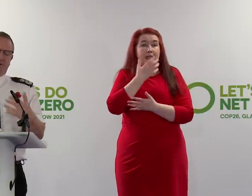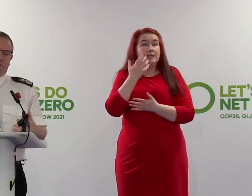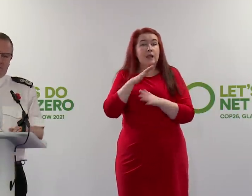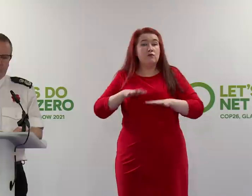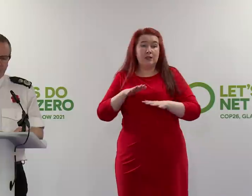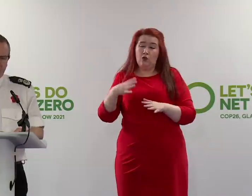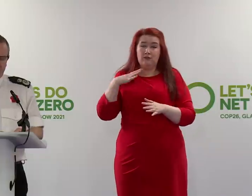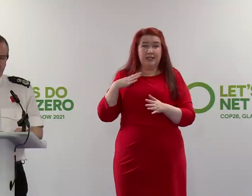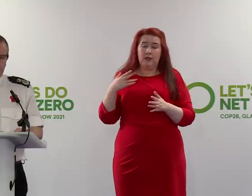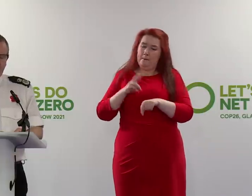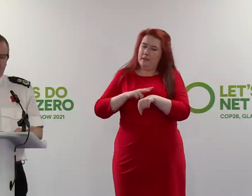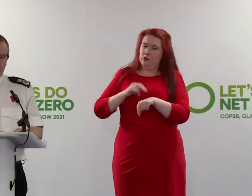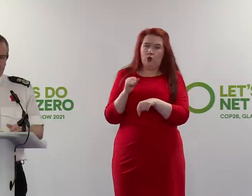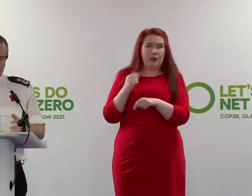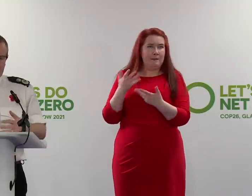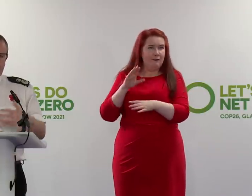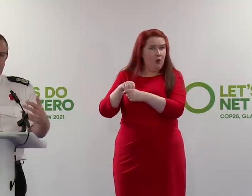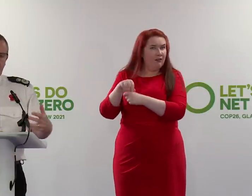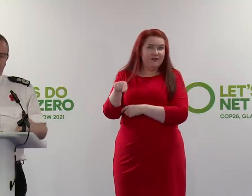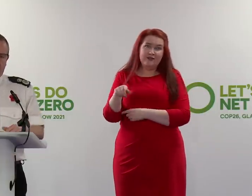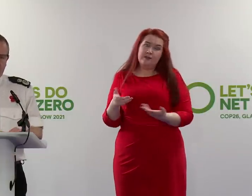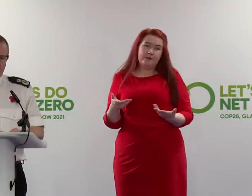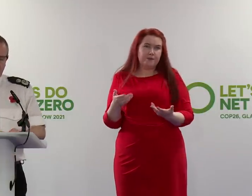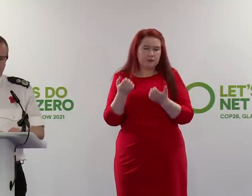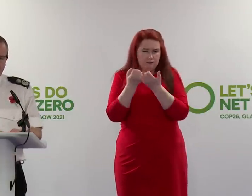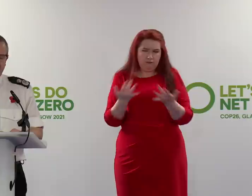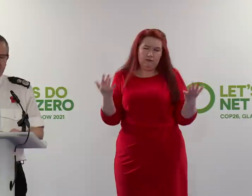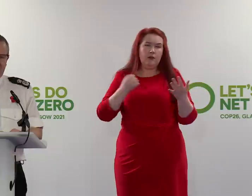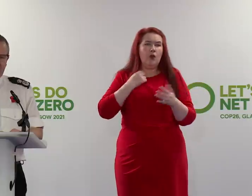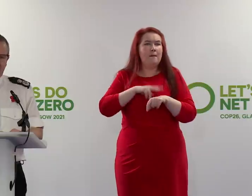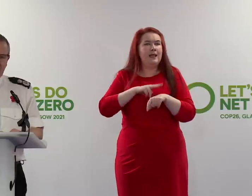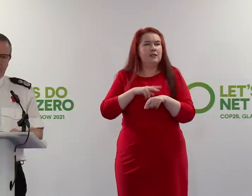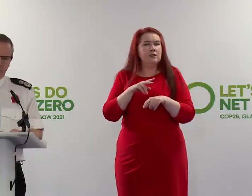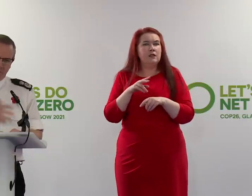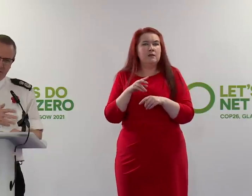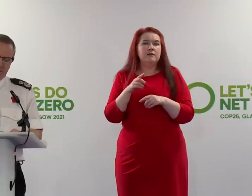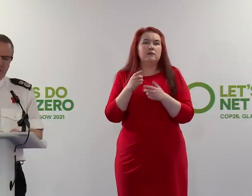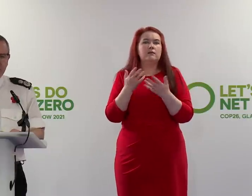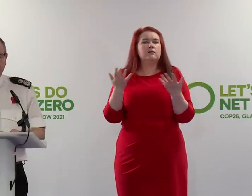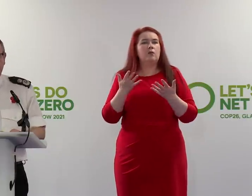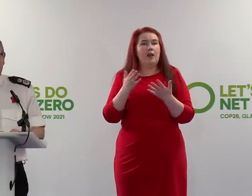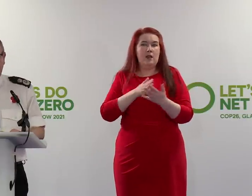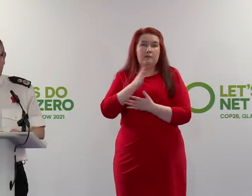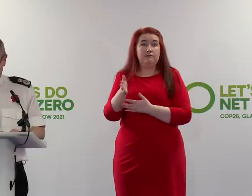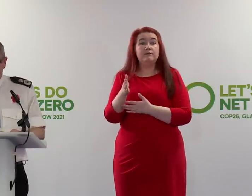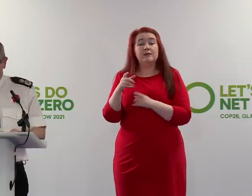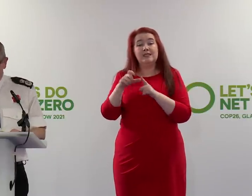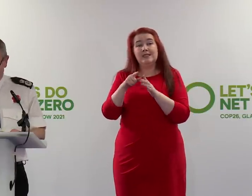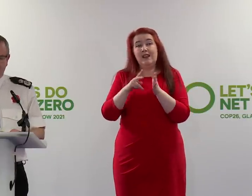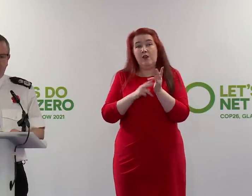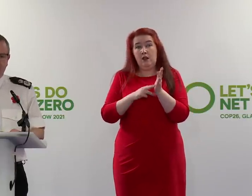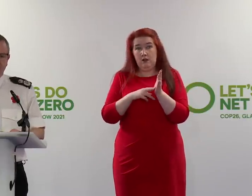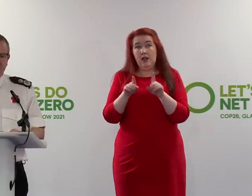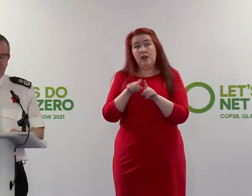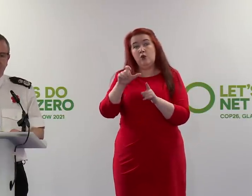Well, Police Scotland officers have been involved in that. We had a number of police officers and staff down in Devon and Cornwall